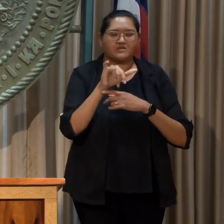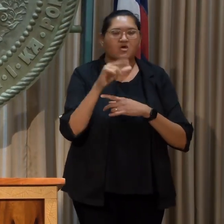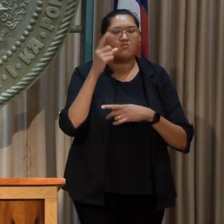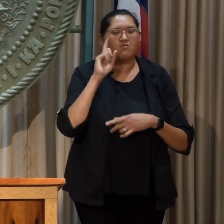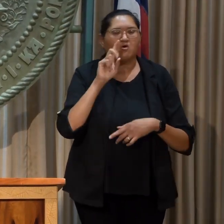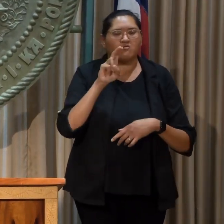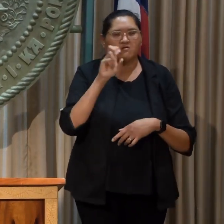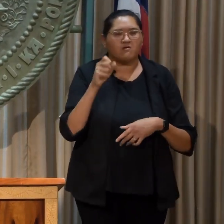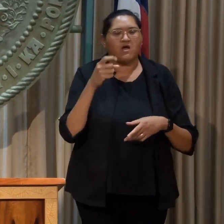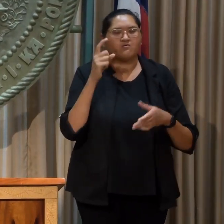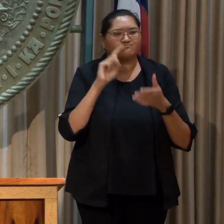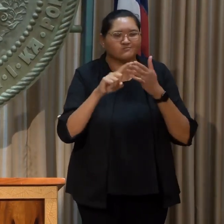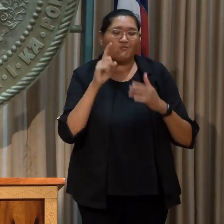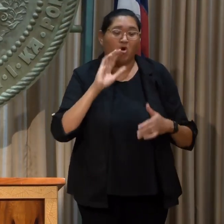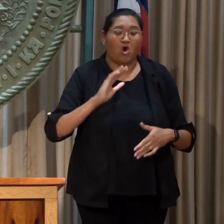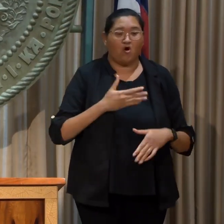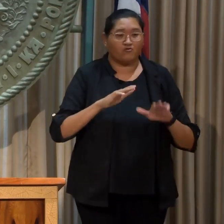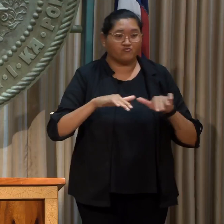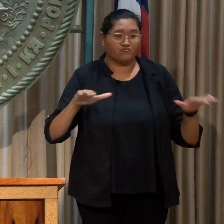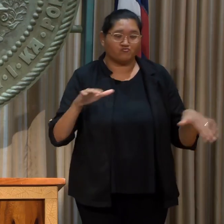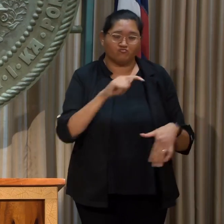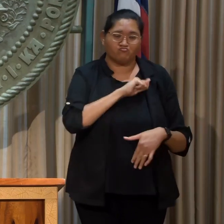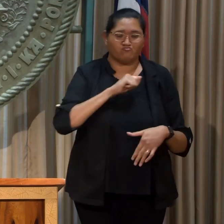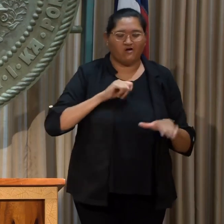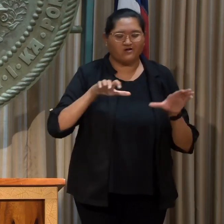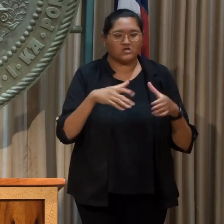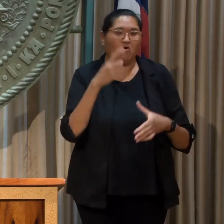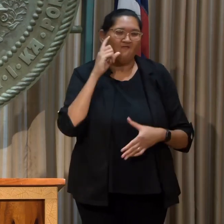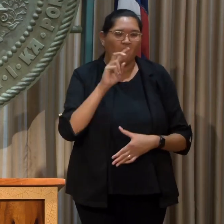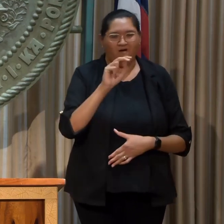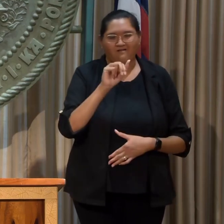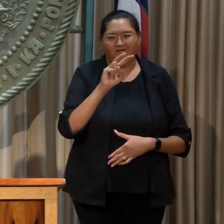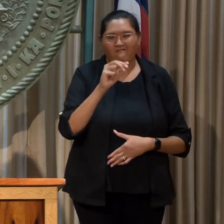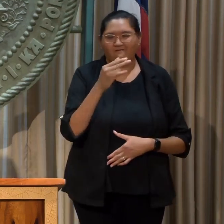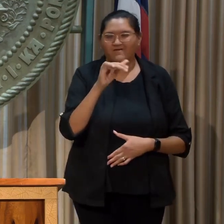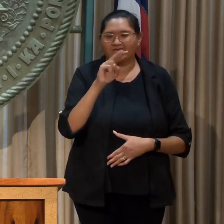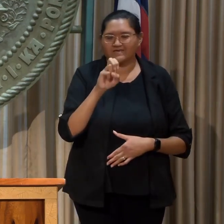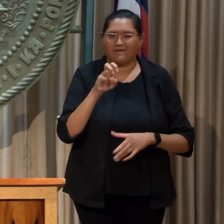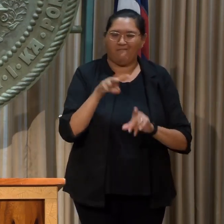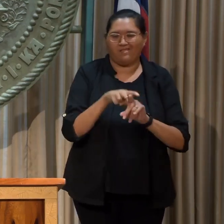Strategy for Our Children's Trust, co-counsel for the Navahine Plaintiffs.